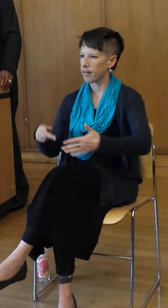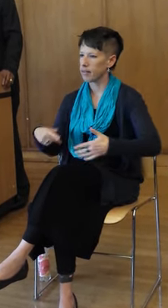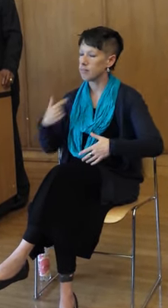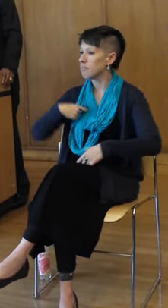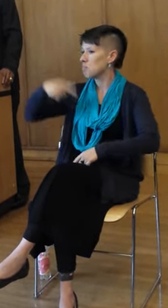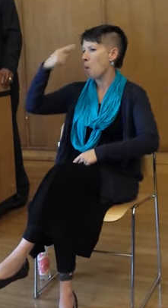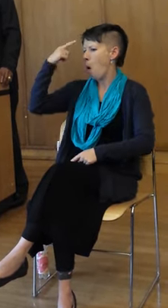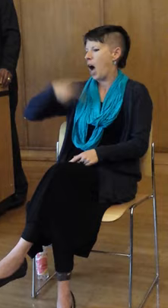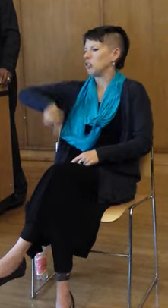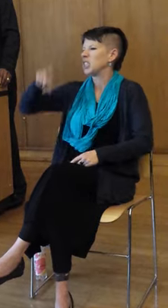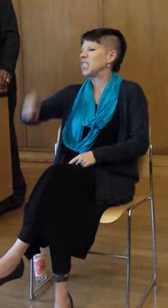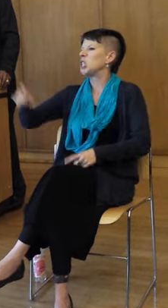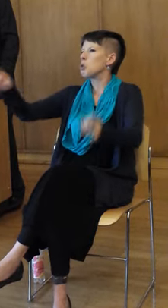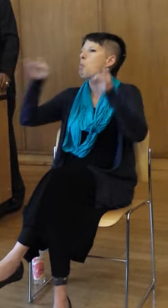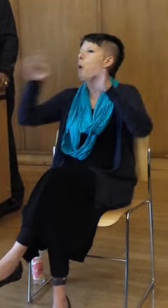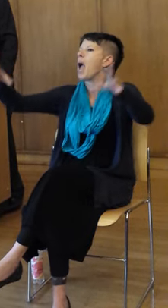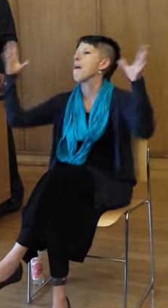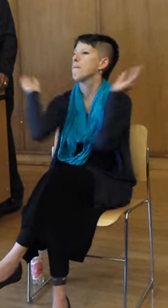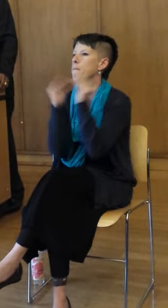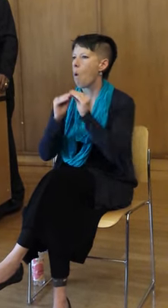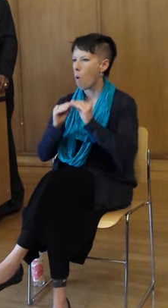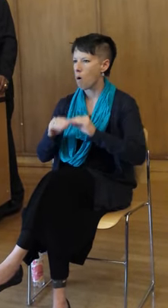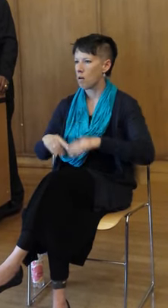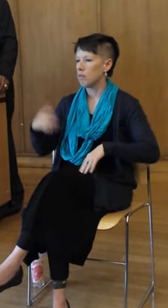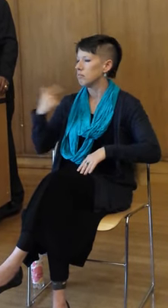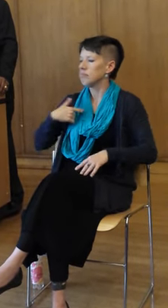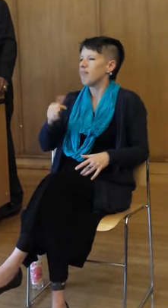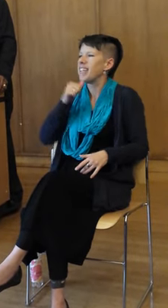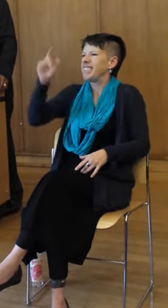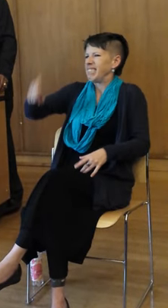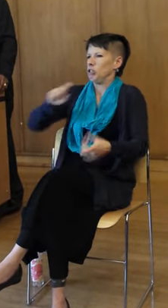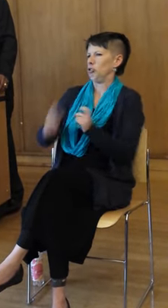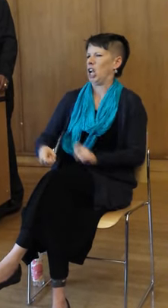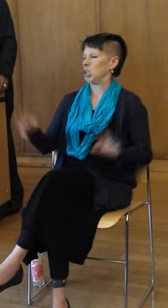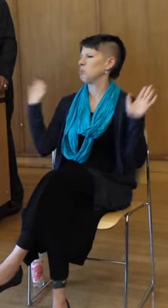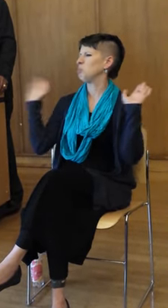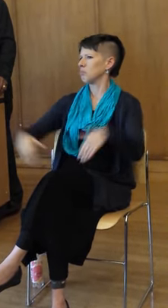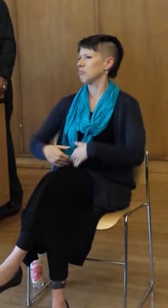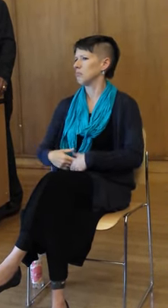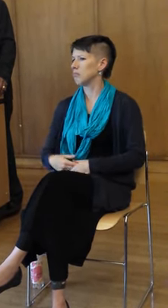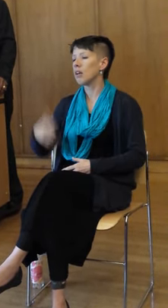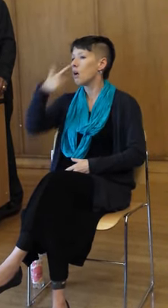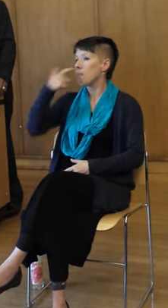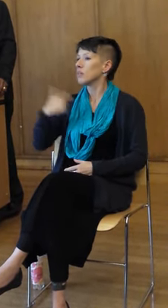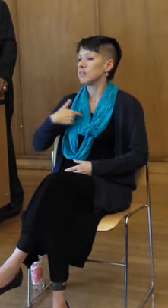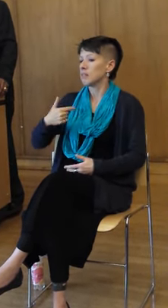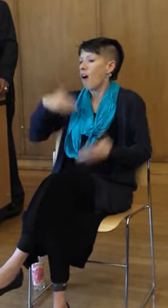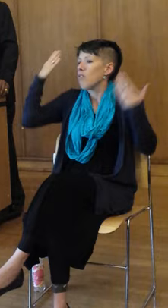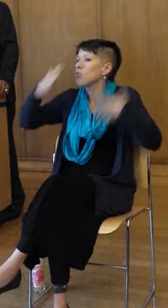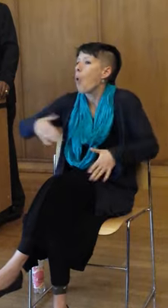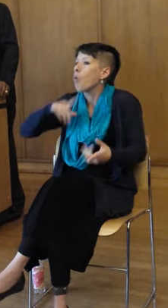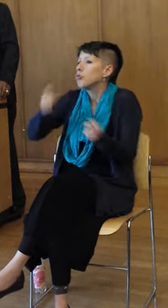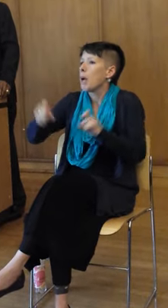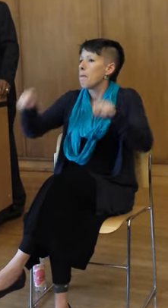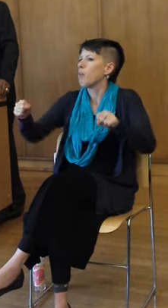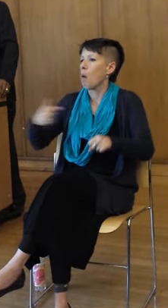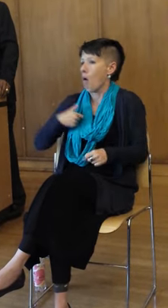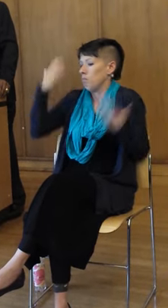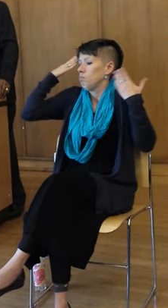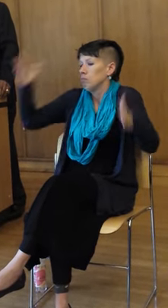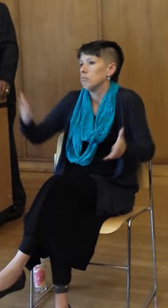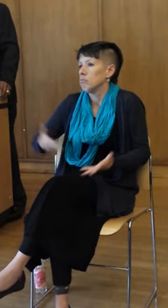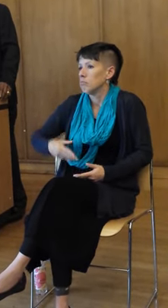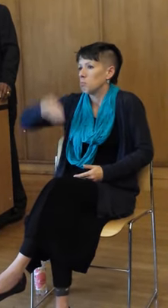I just needed to hate bigger. I didn't need to change. Because I didn't know that change was possible.